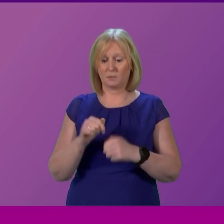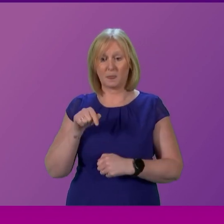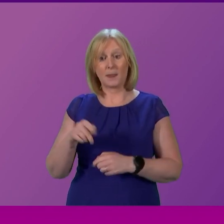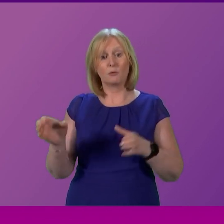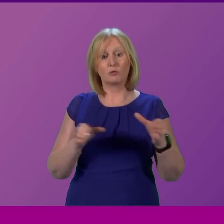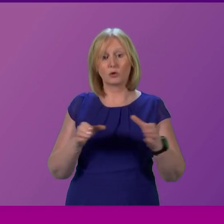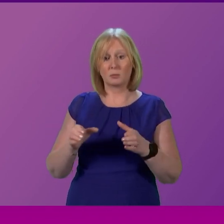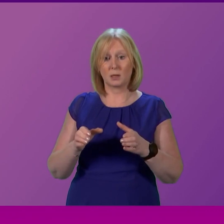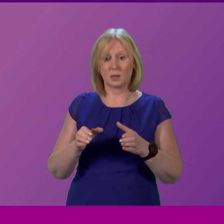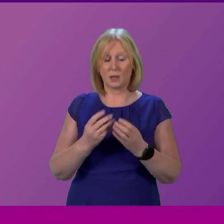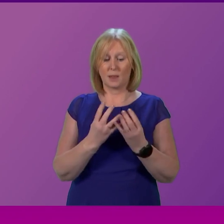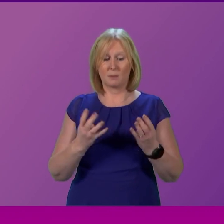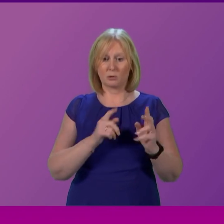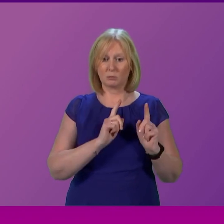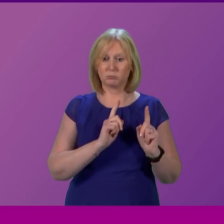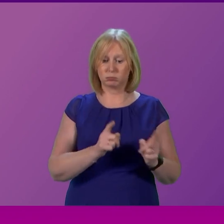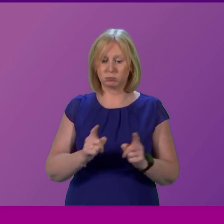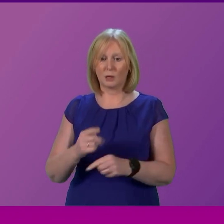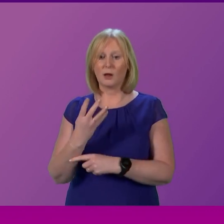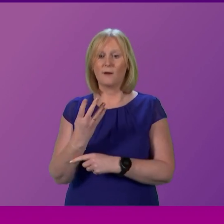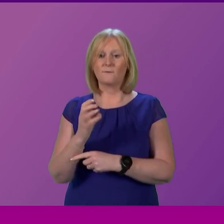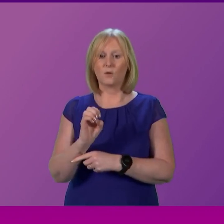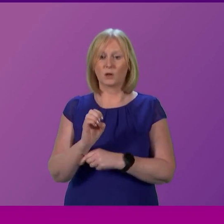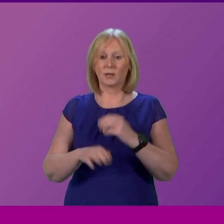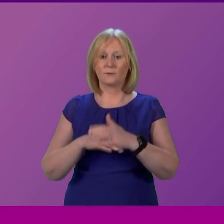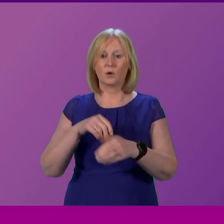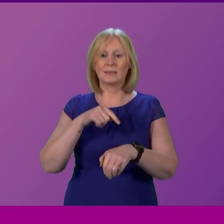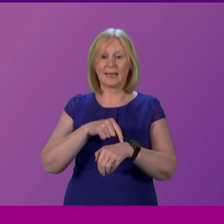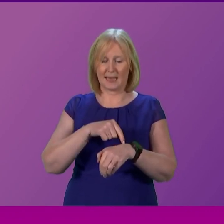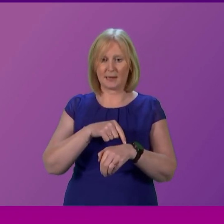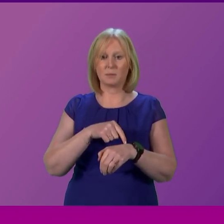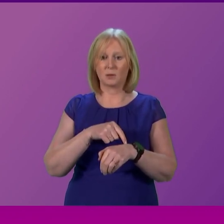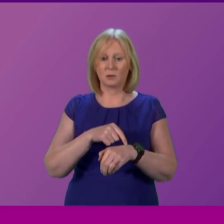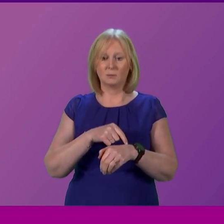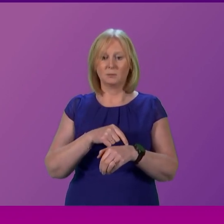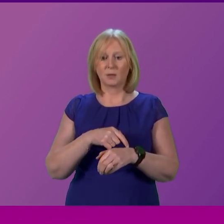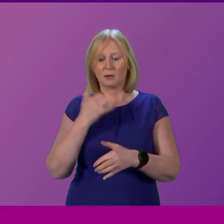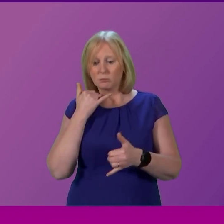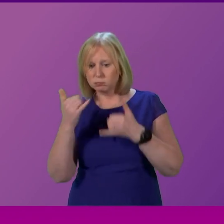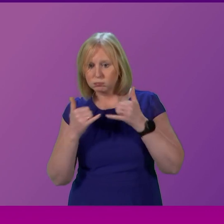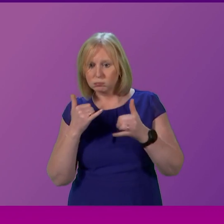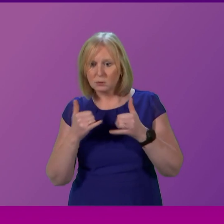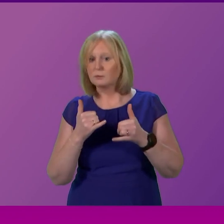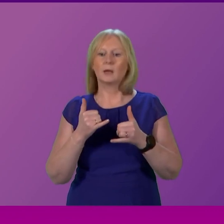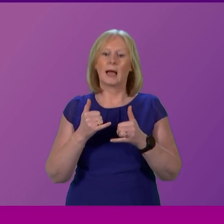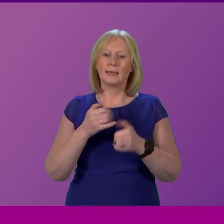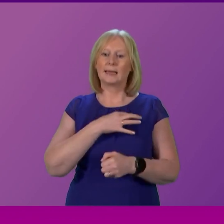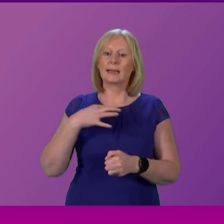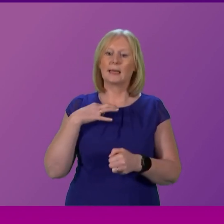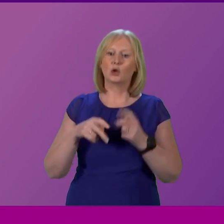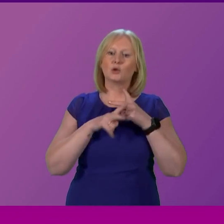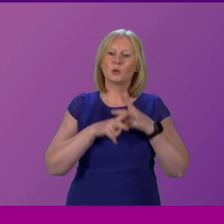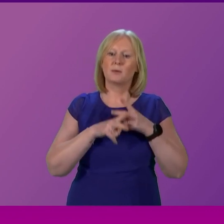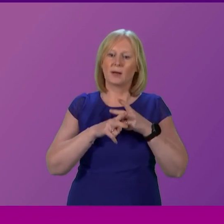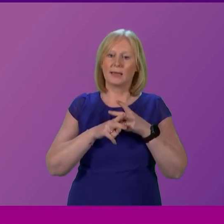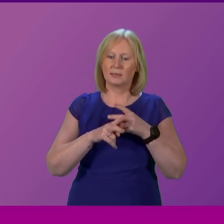the board has appointed over 40 whole-time equivalents at call operators, call handlers and clinical supervisors in the run-up to